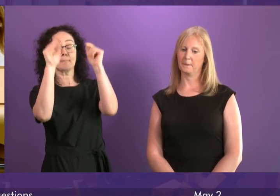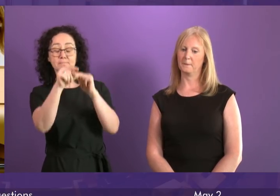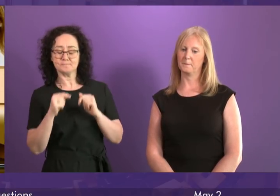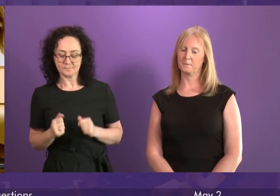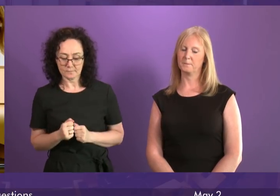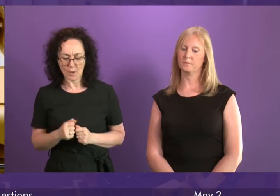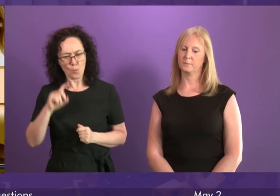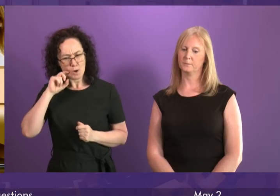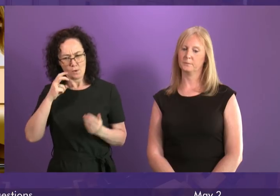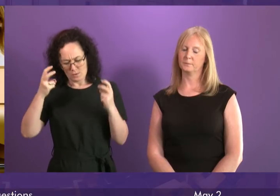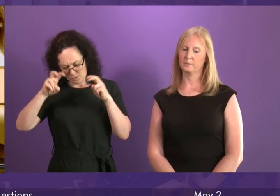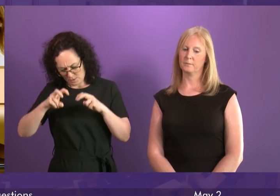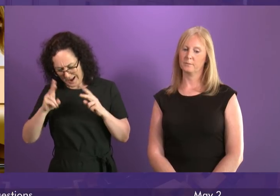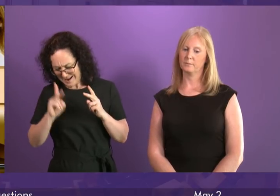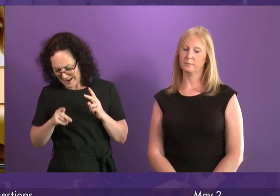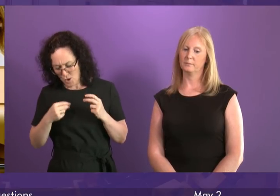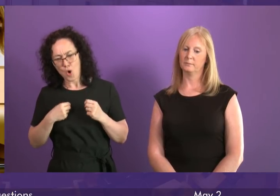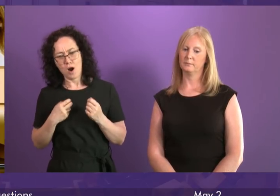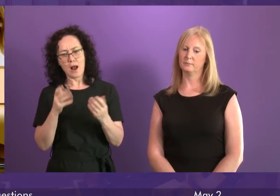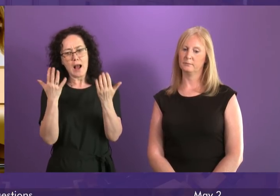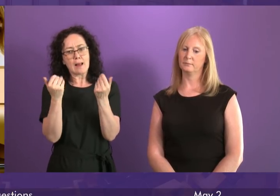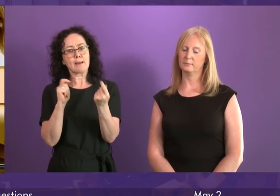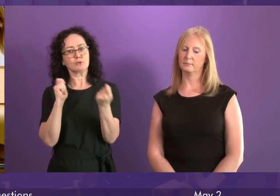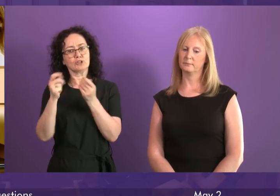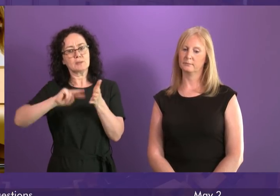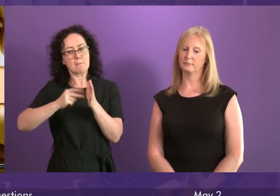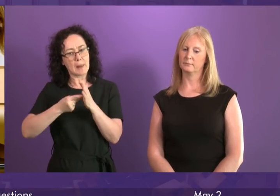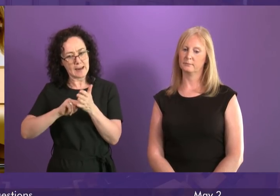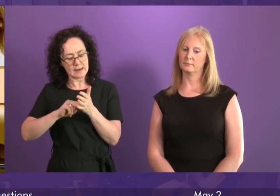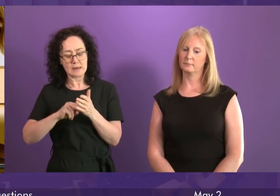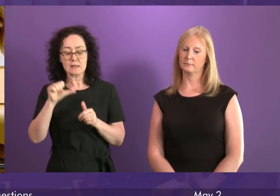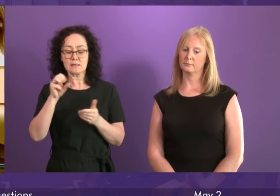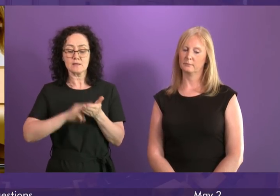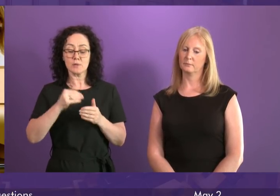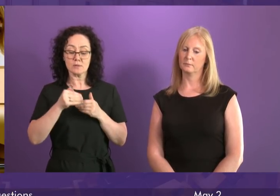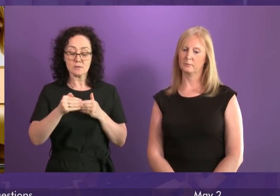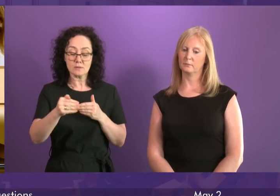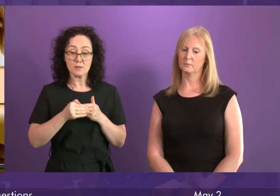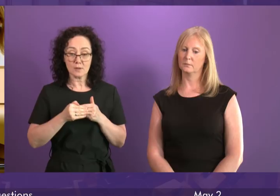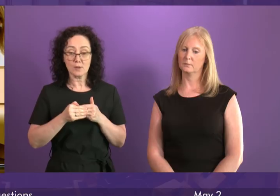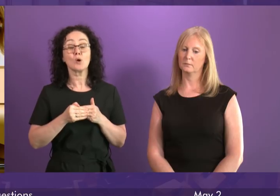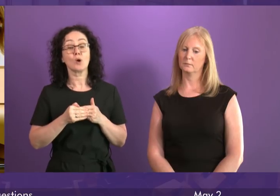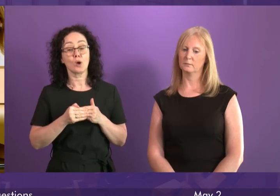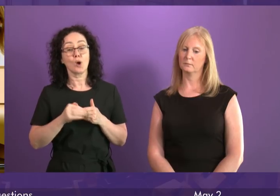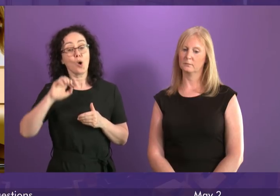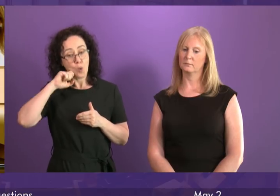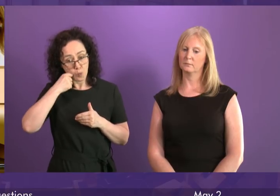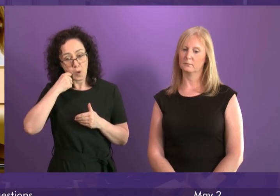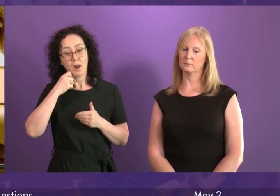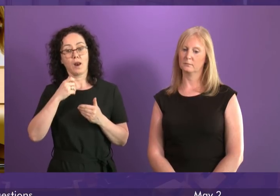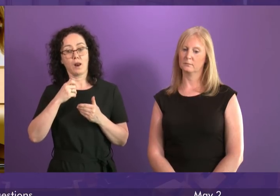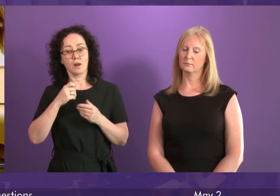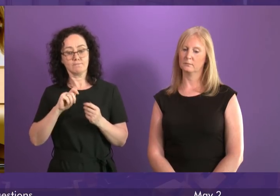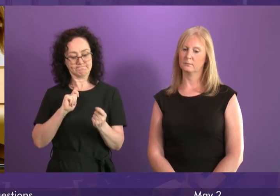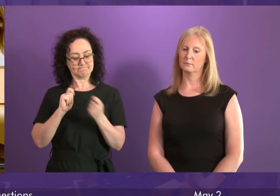plan. We will bring forward a revised climate change plan within six months of the new Act passing and we will look